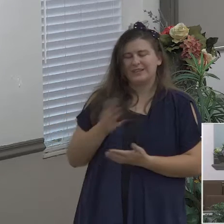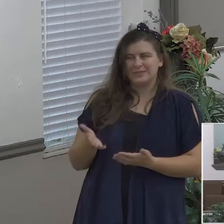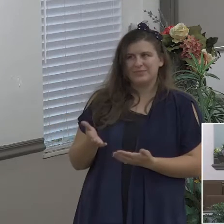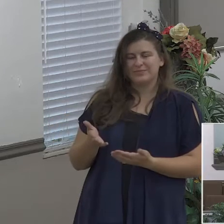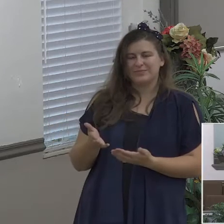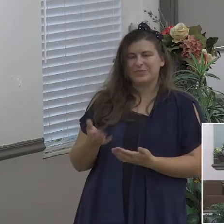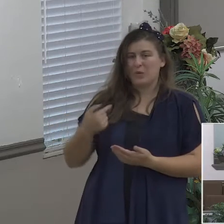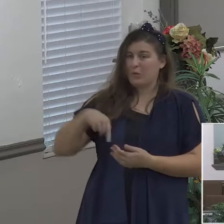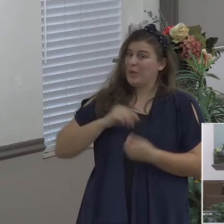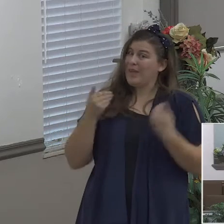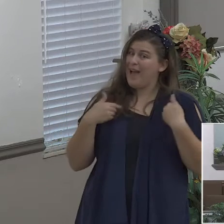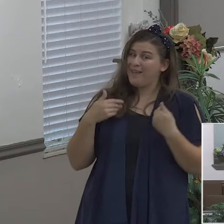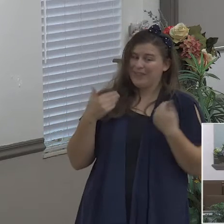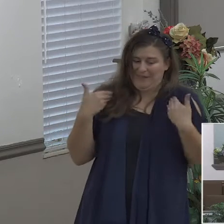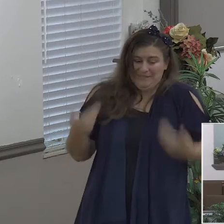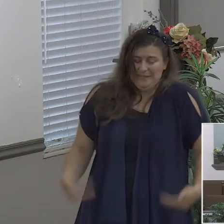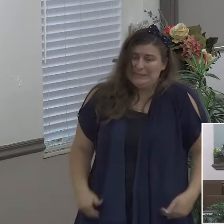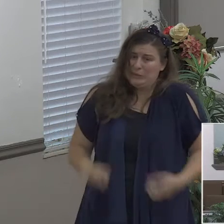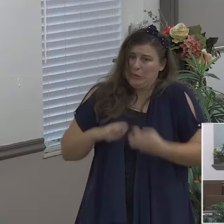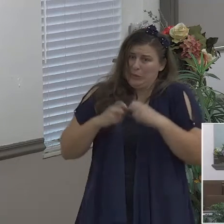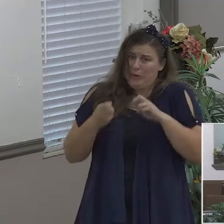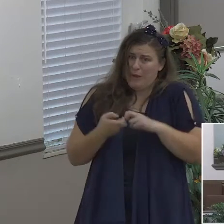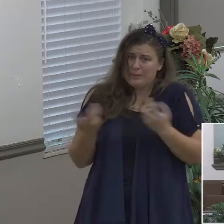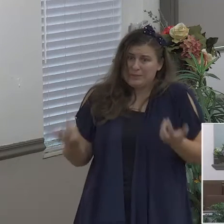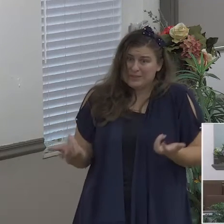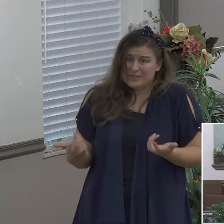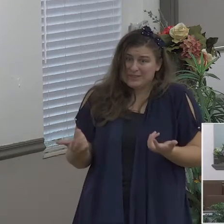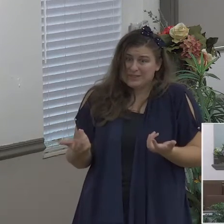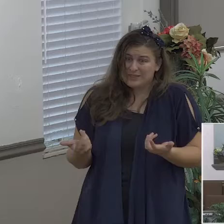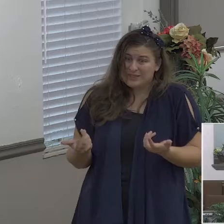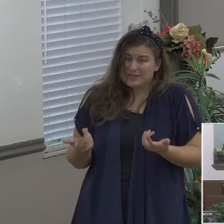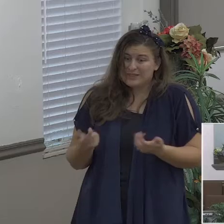difficulties that people have to